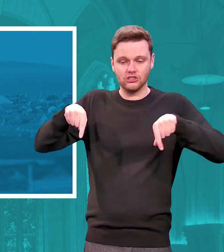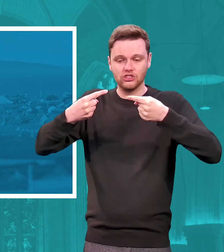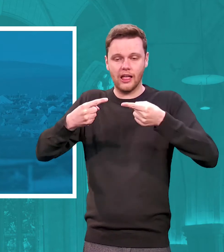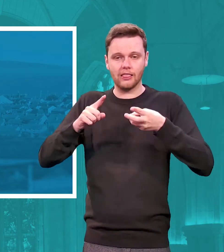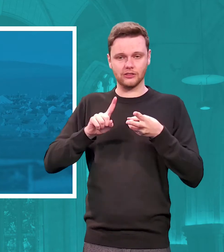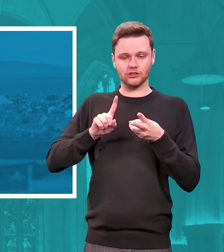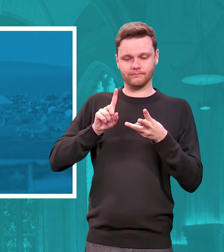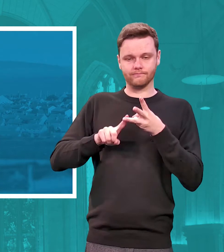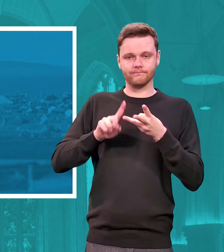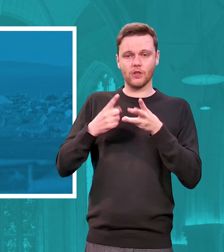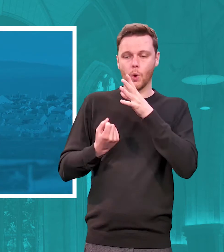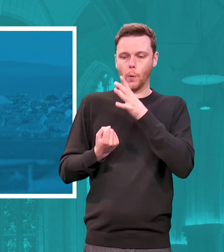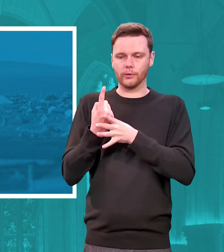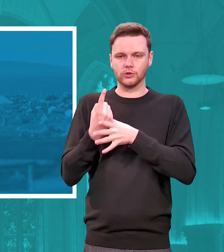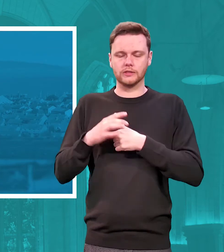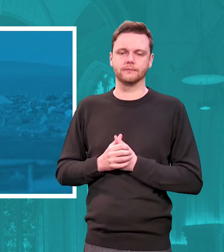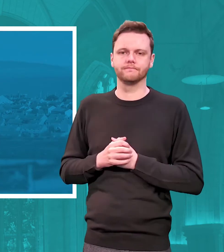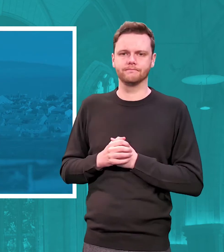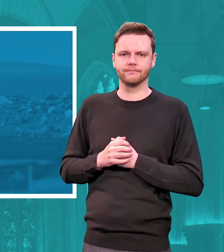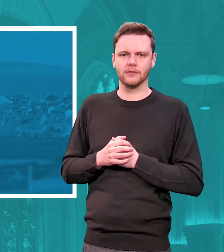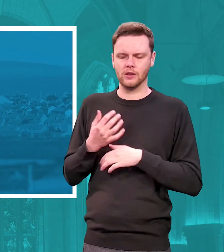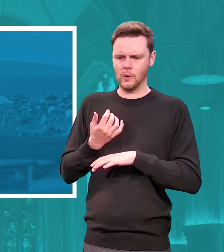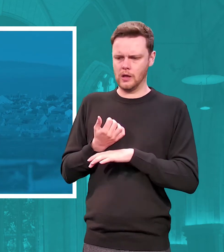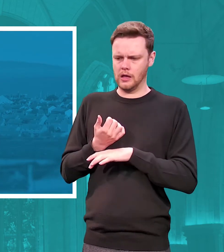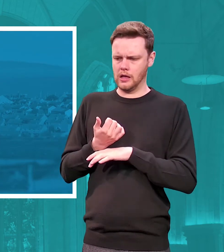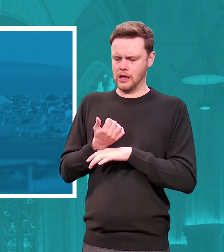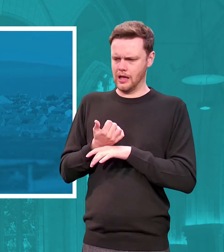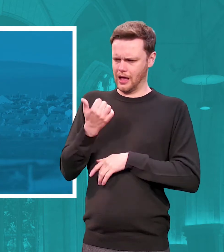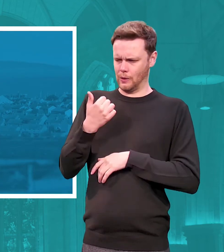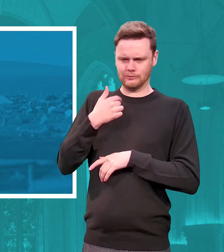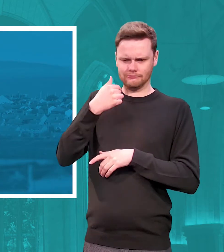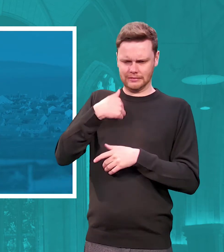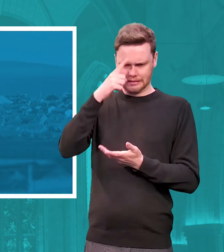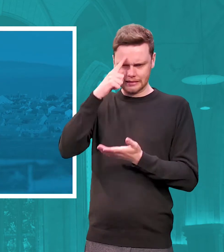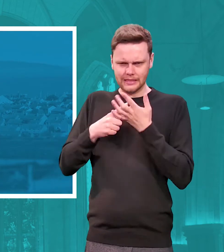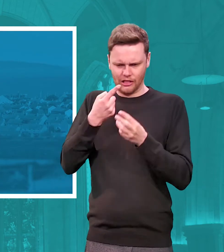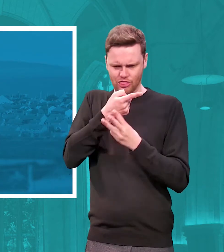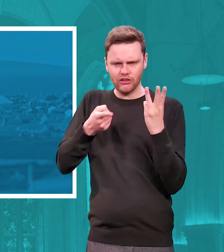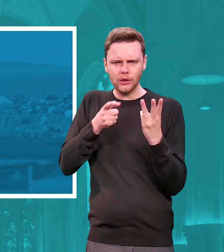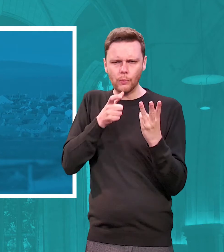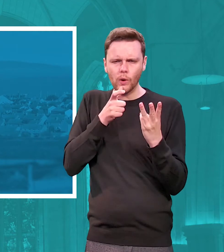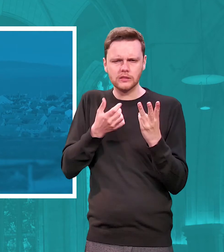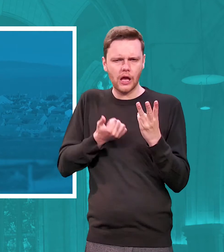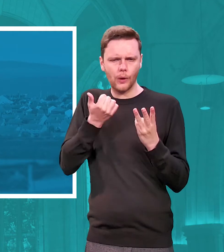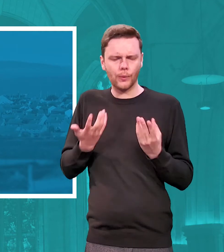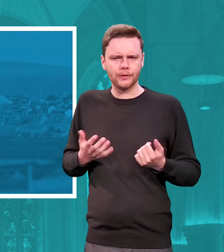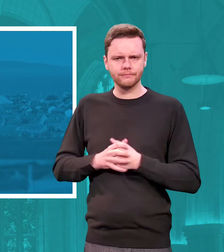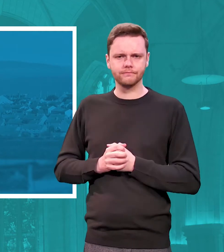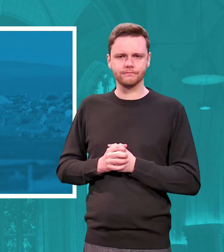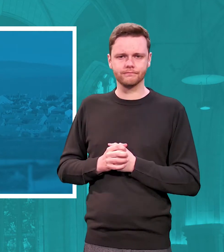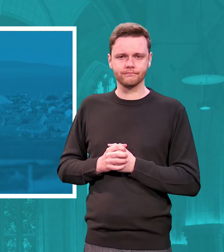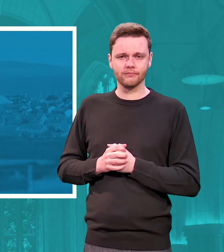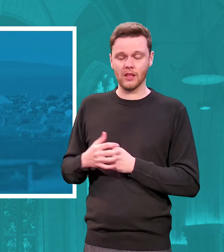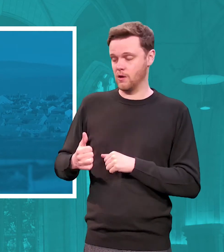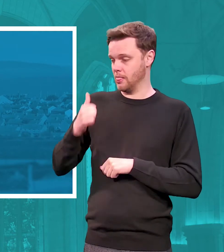so how did i arrive at these particular words in the past month i